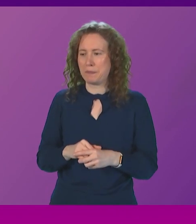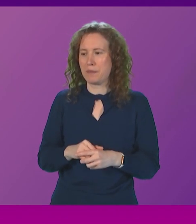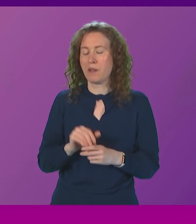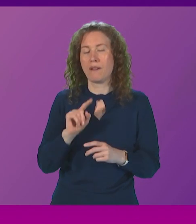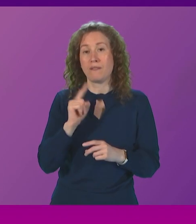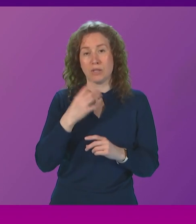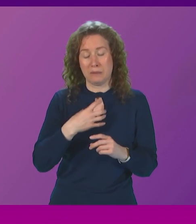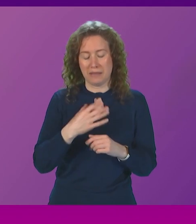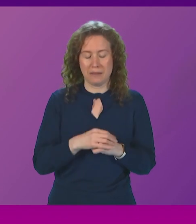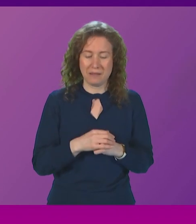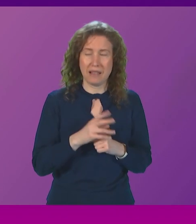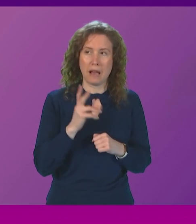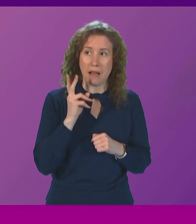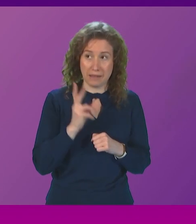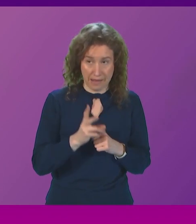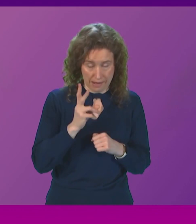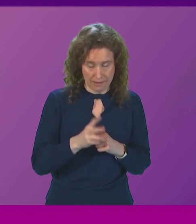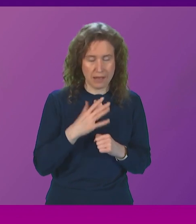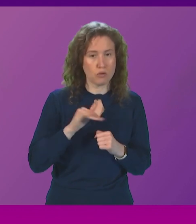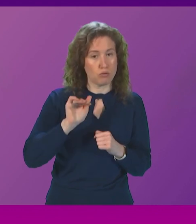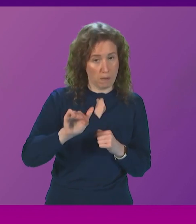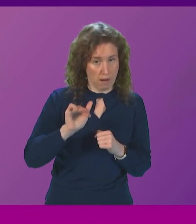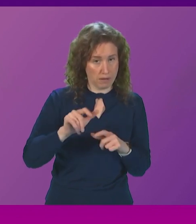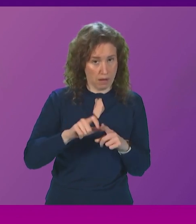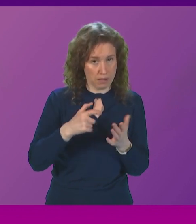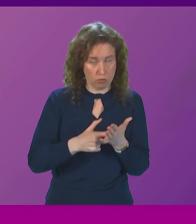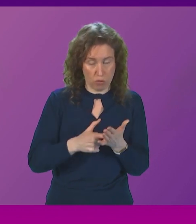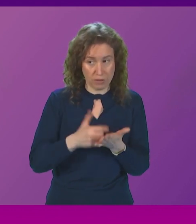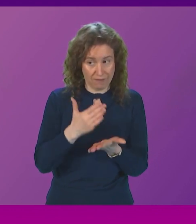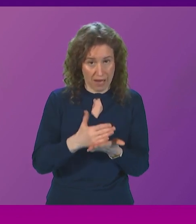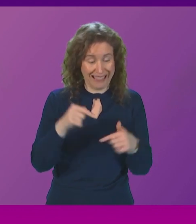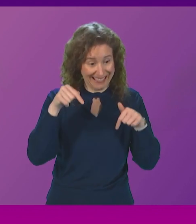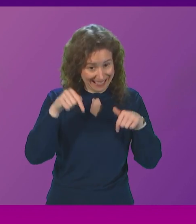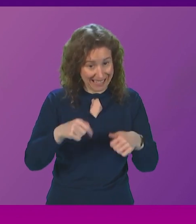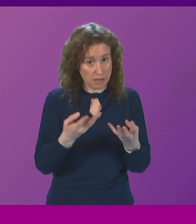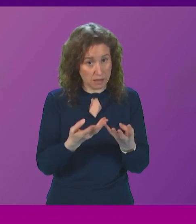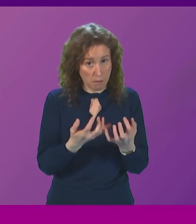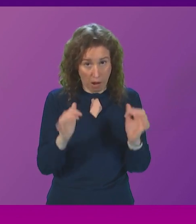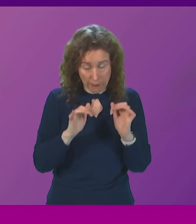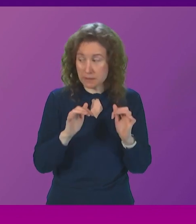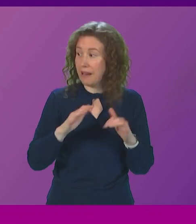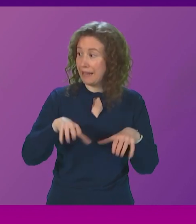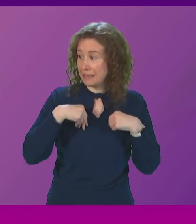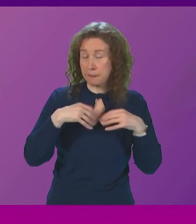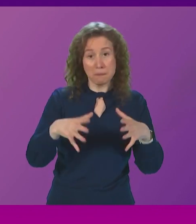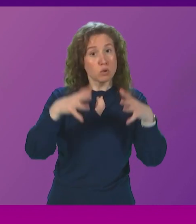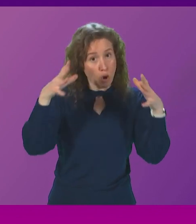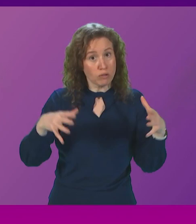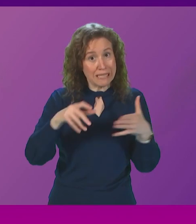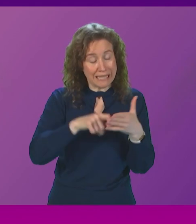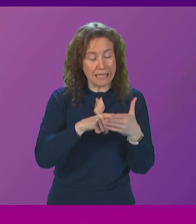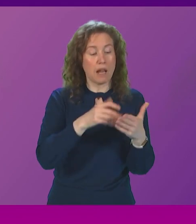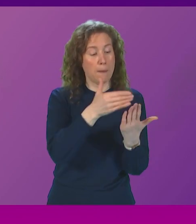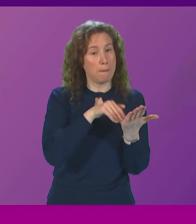Again, can I remind Douglas Ross of the fact, of course, that this parliament accepted by a majority an amended